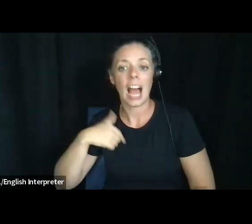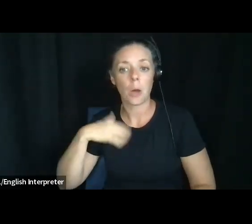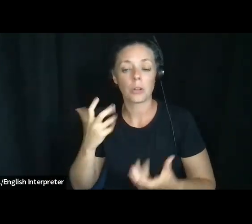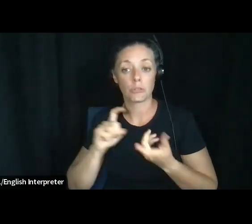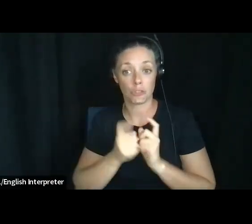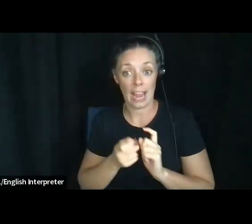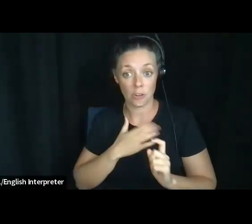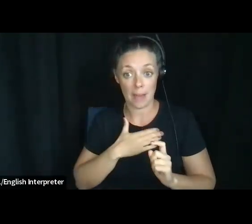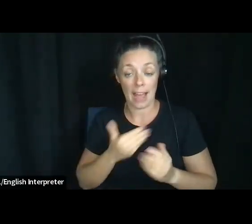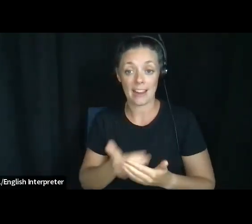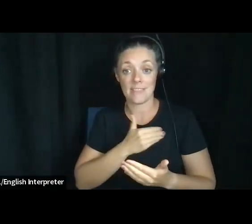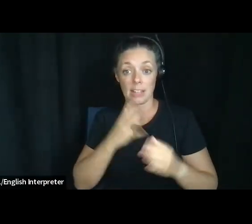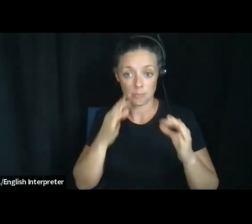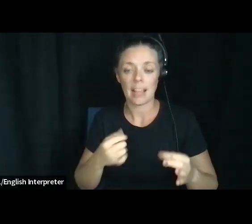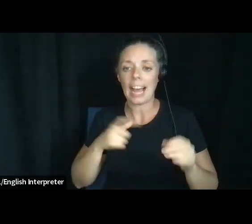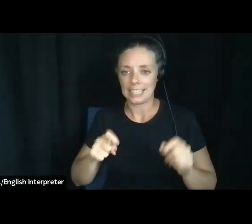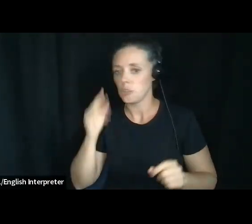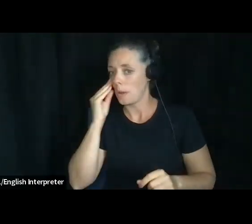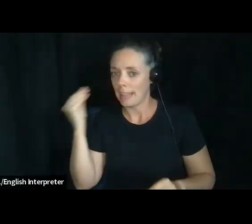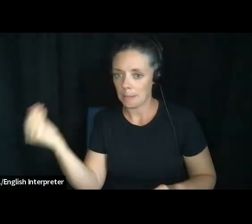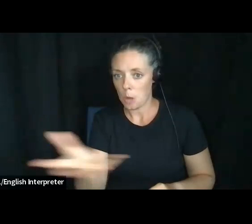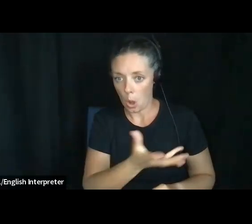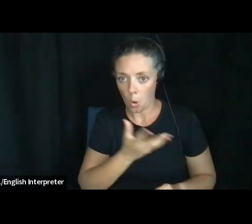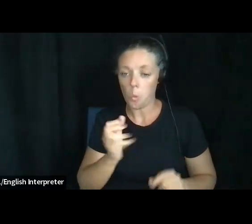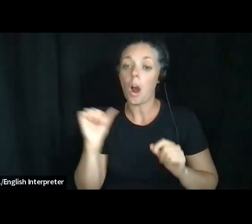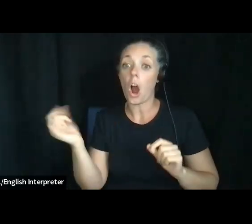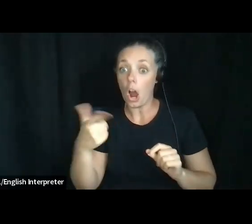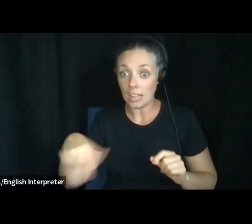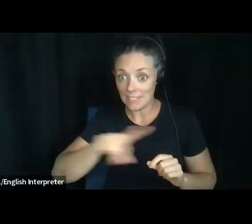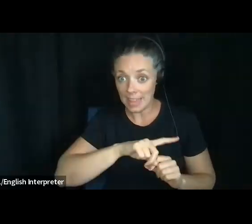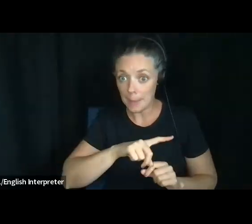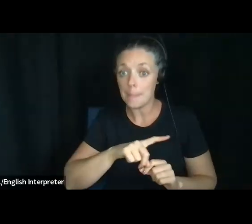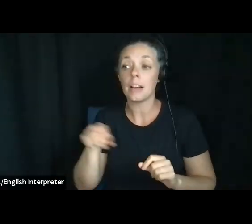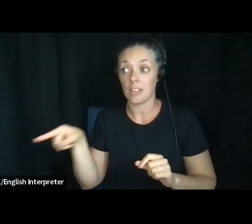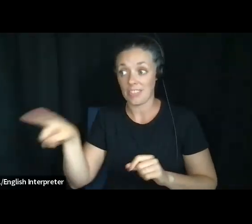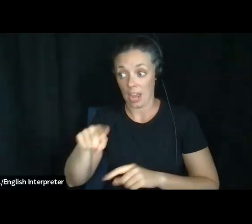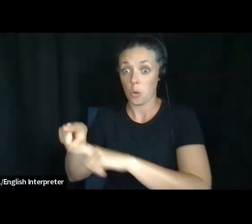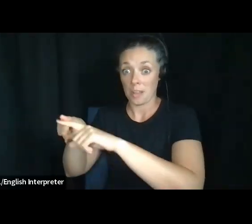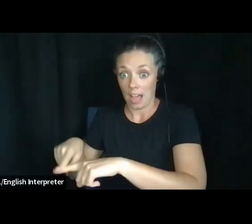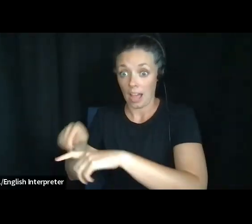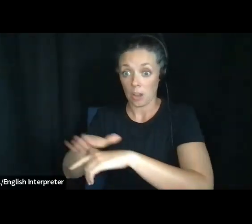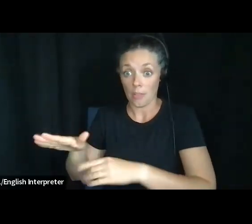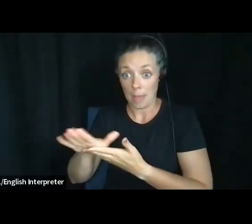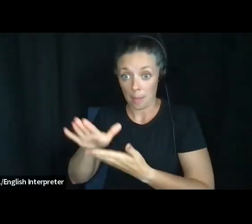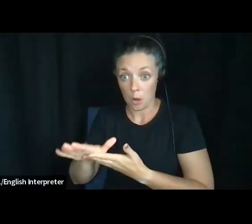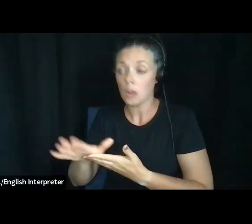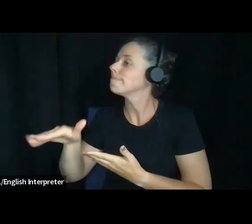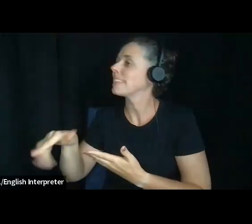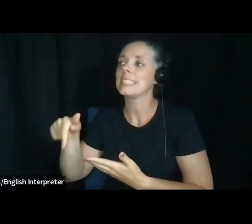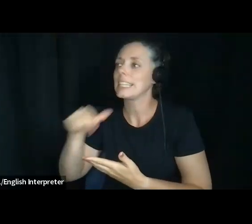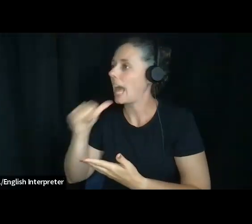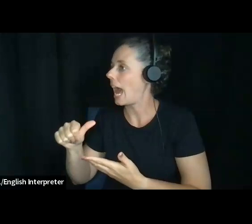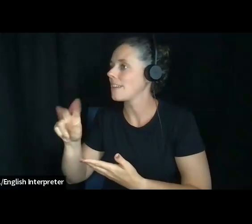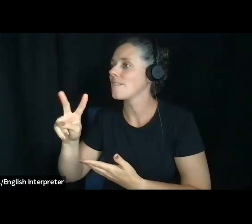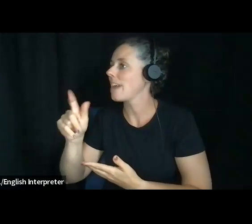my advanced directive. I need to let folks know who are relying on that advanced directive, that it's no longer valid. And now